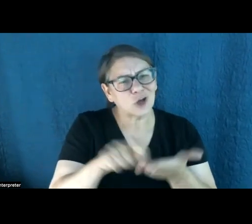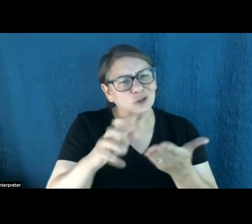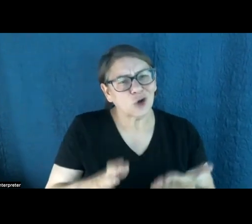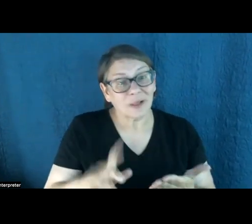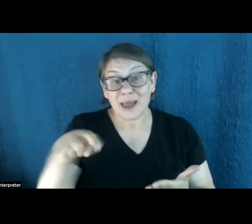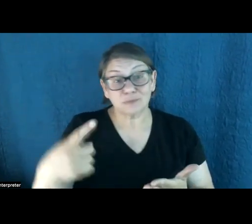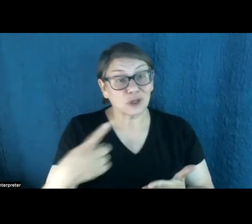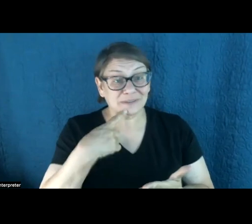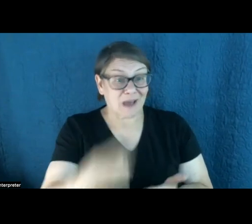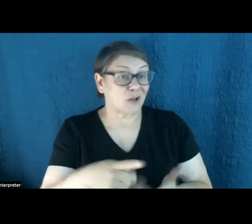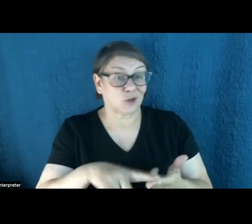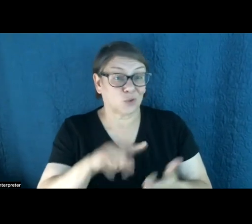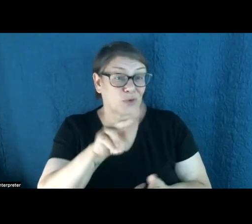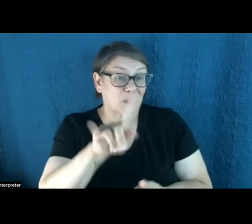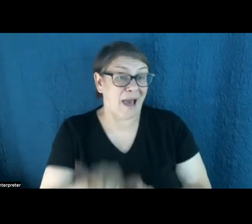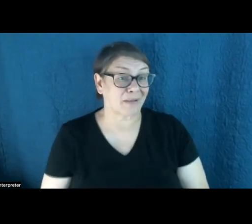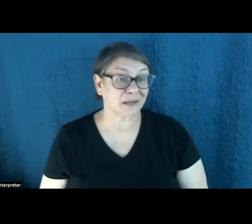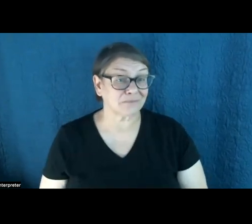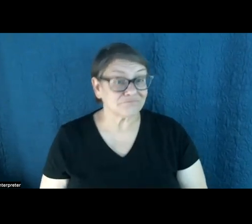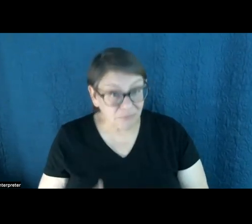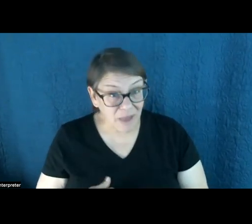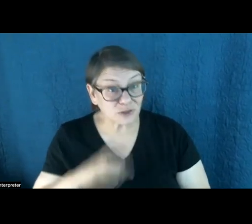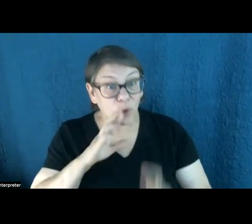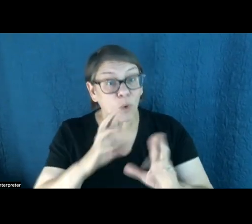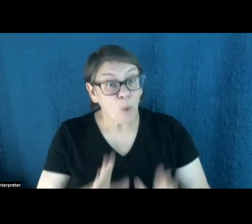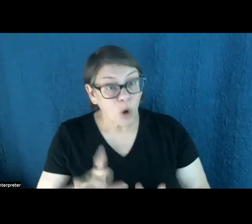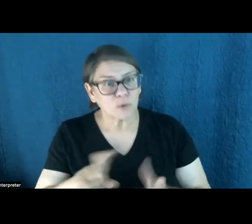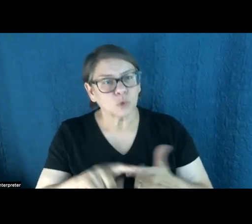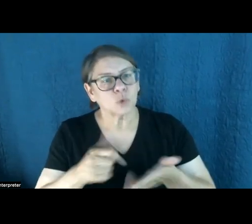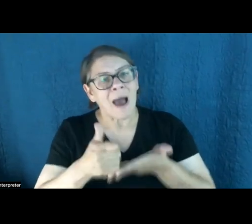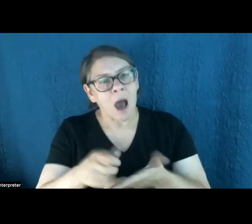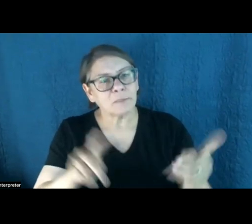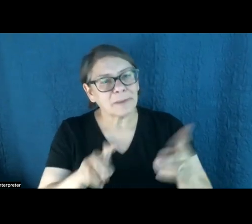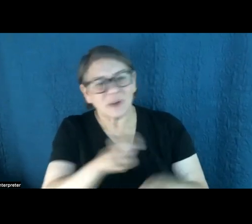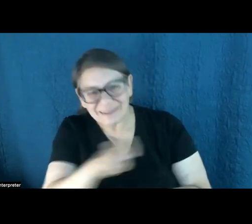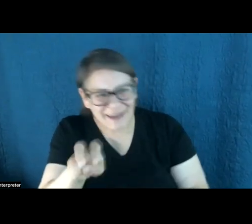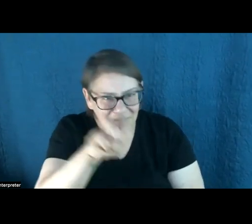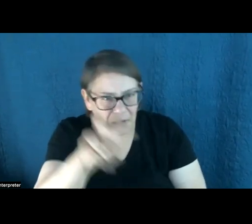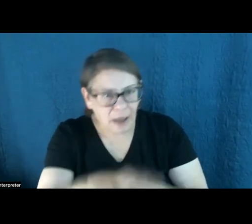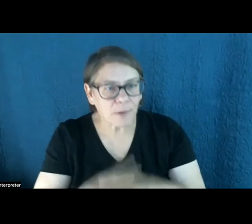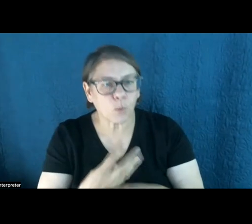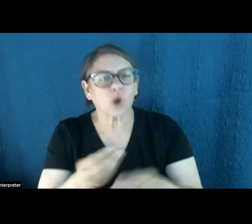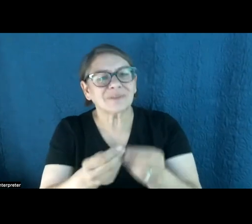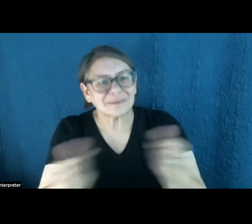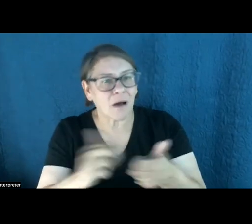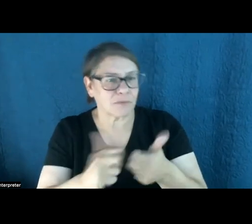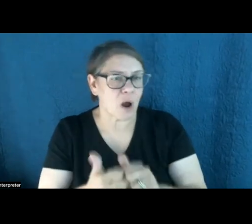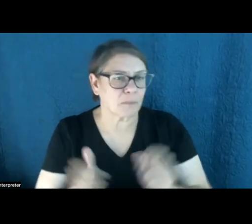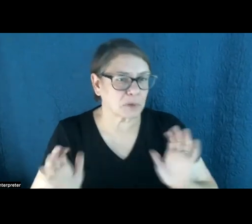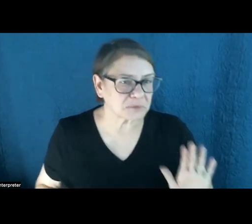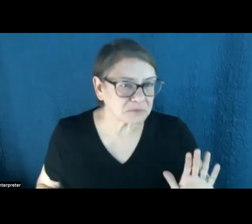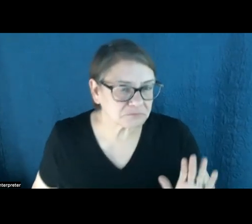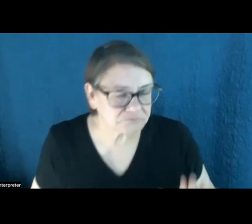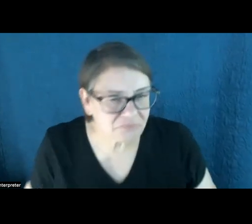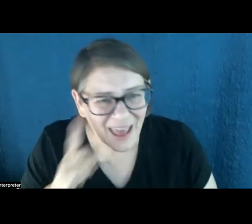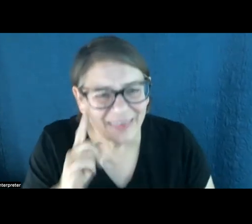reality. It's what we are supposed to be doing as reporters, helping people navigate the world and hopefully helping to solve these problems. And I